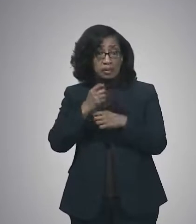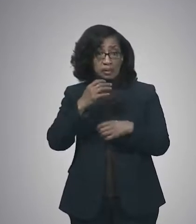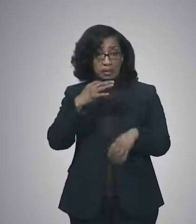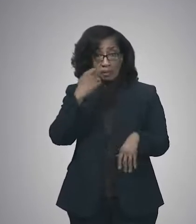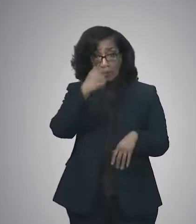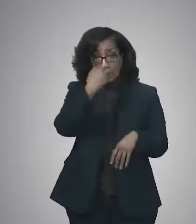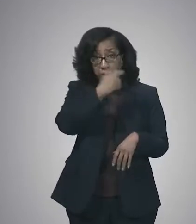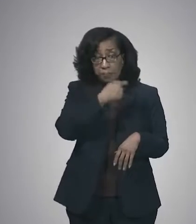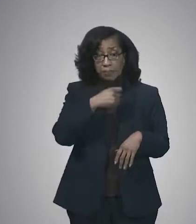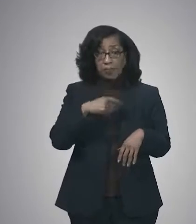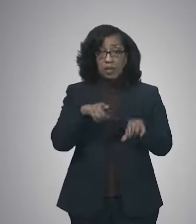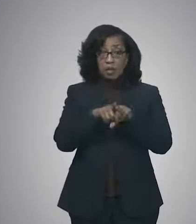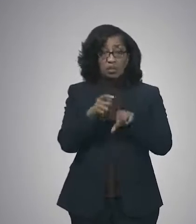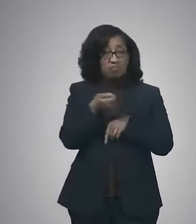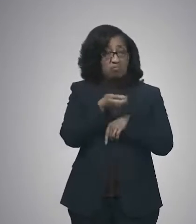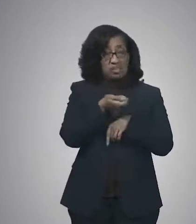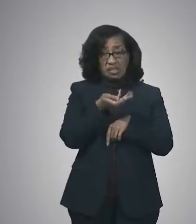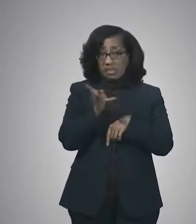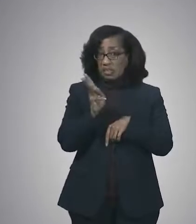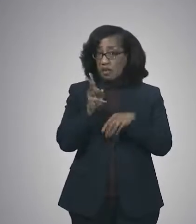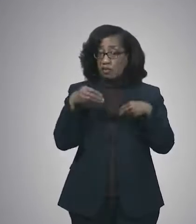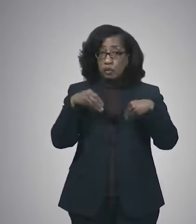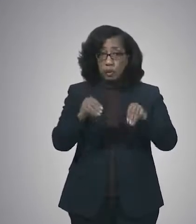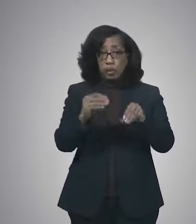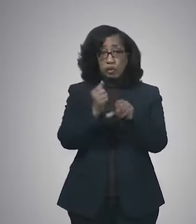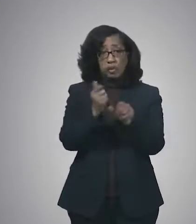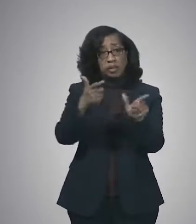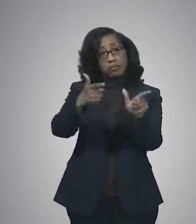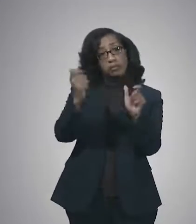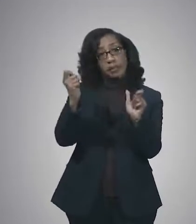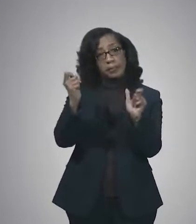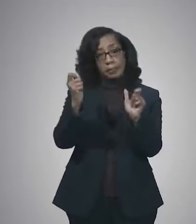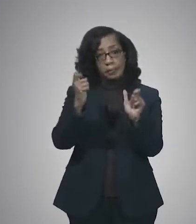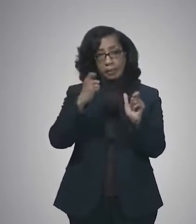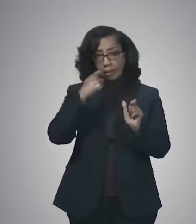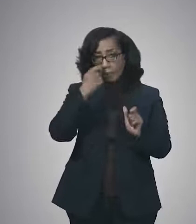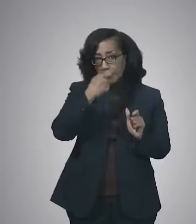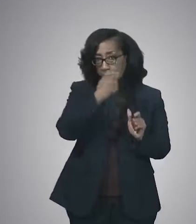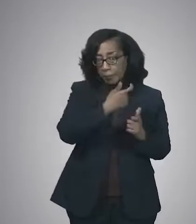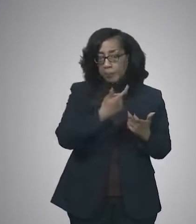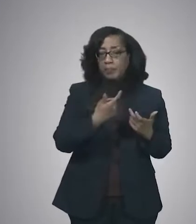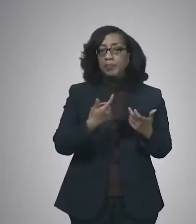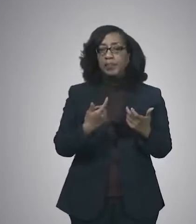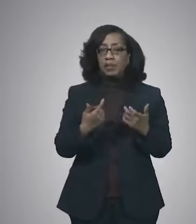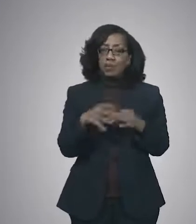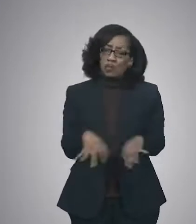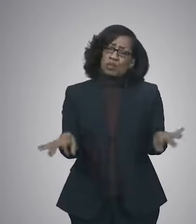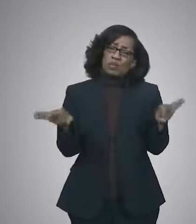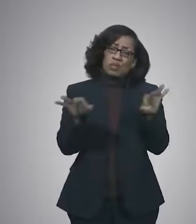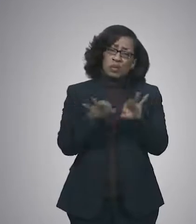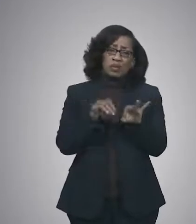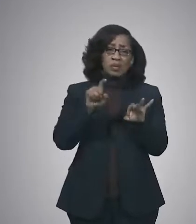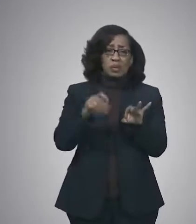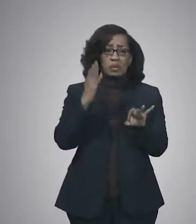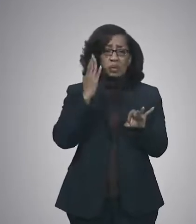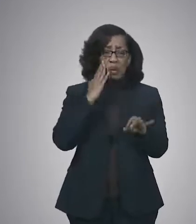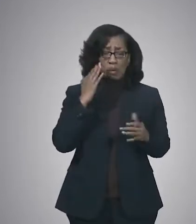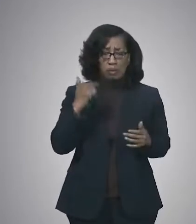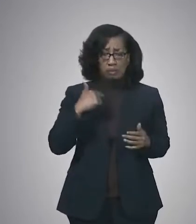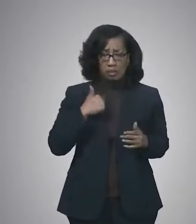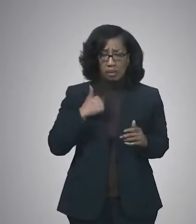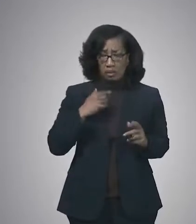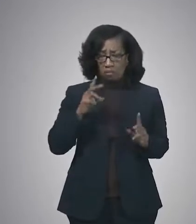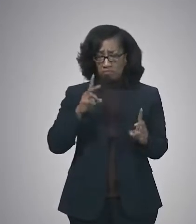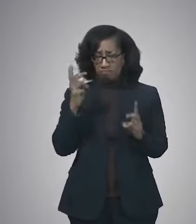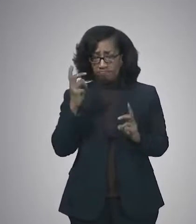several retailers where you can get a rapid test. So, with that in mind, everybody should know their status going